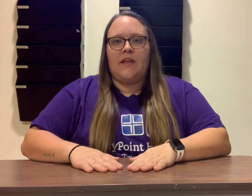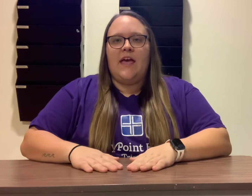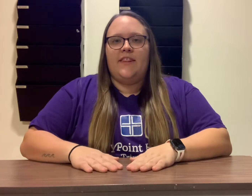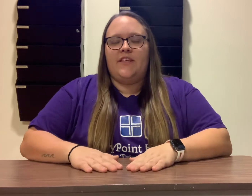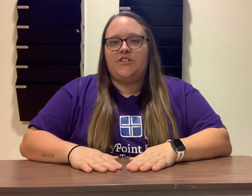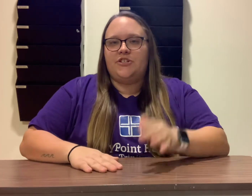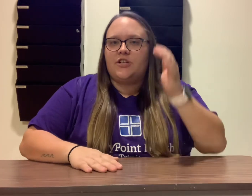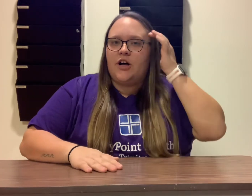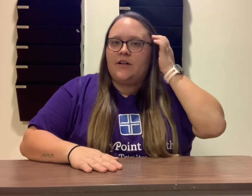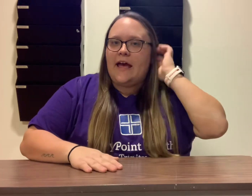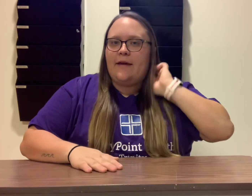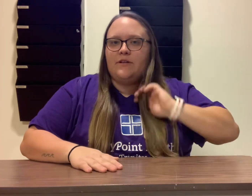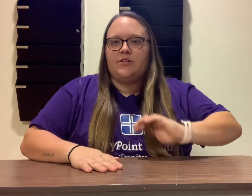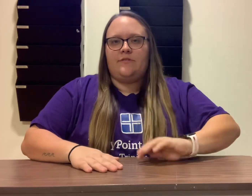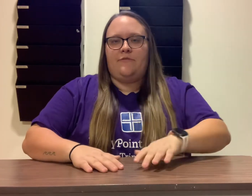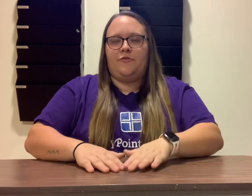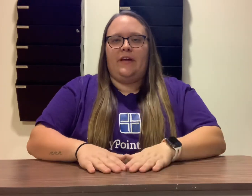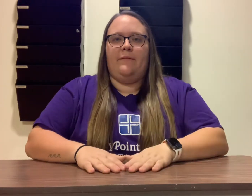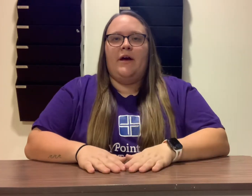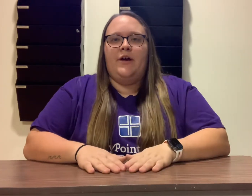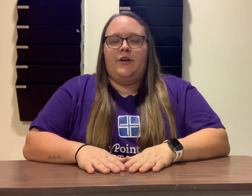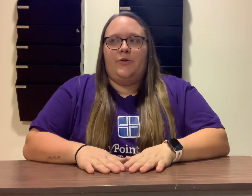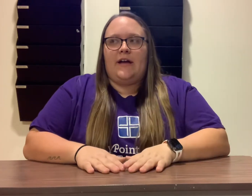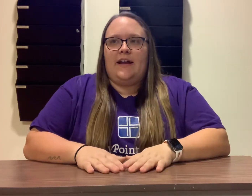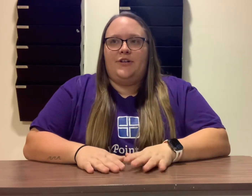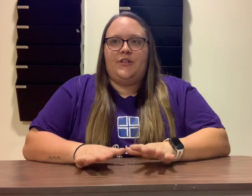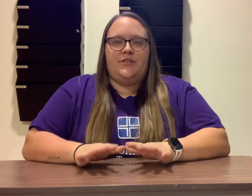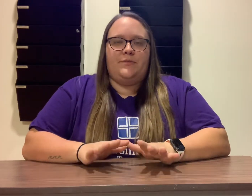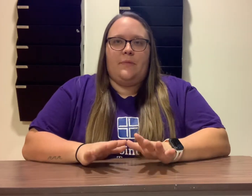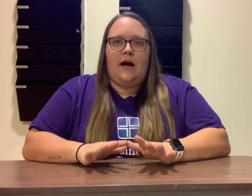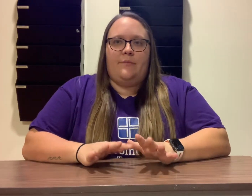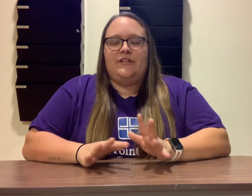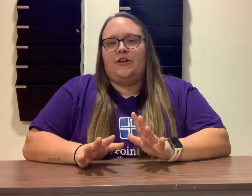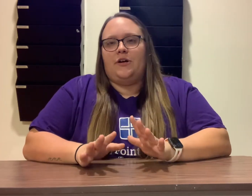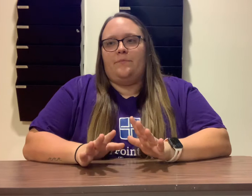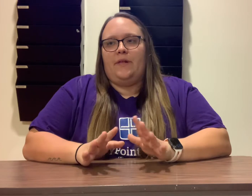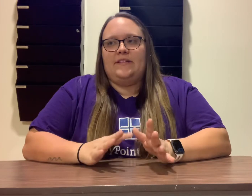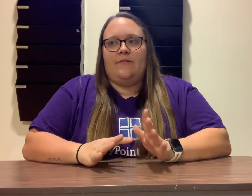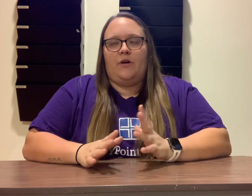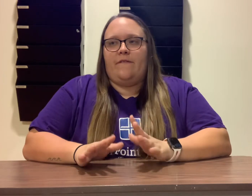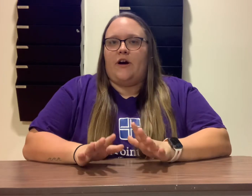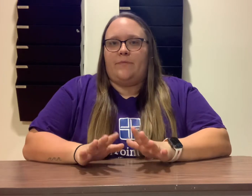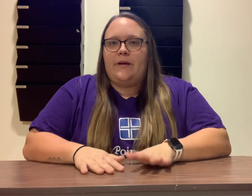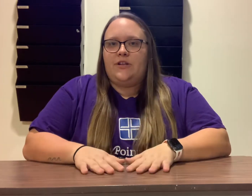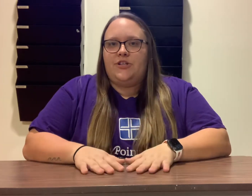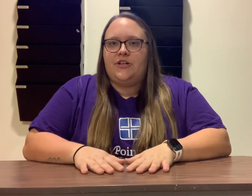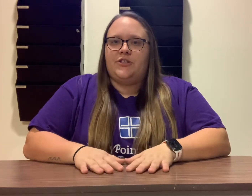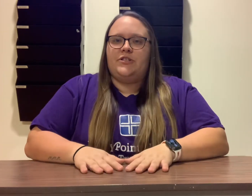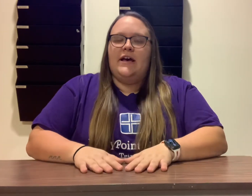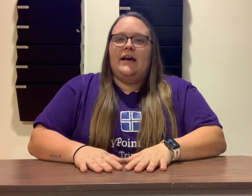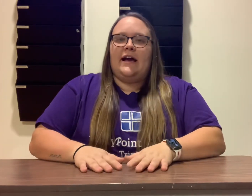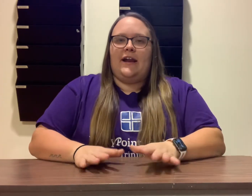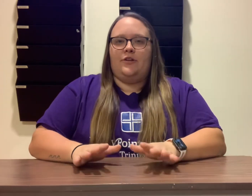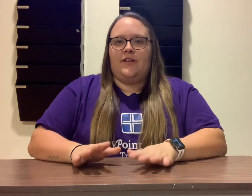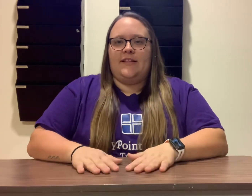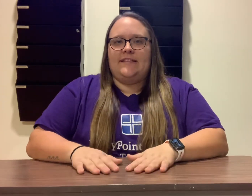This year is called Hey Mr. Referee. You would kind of do this cheering place of one of our pin cheers. It kind of goes along the same